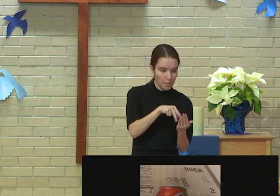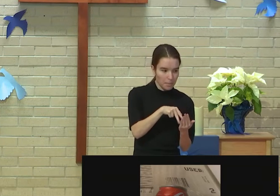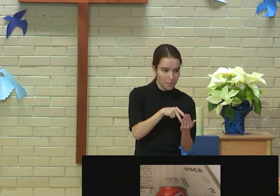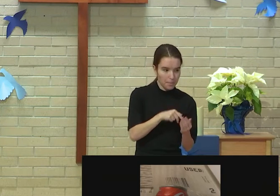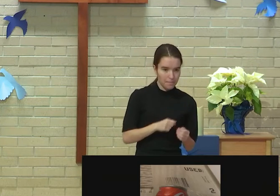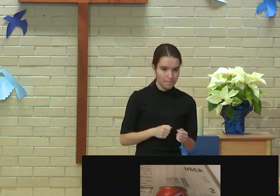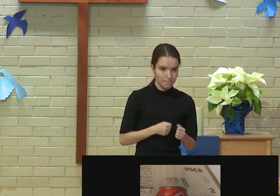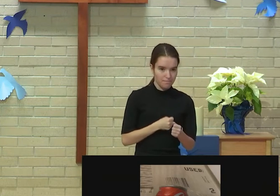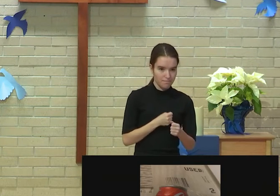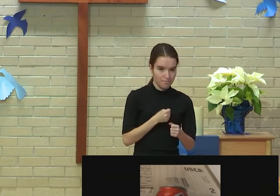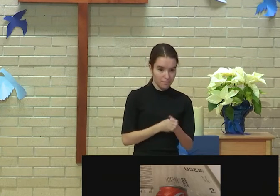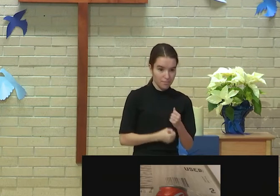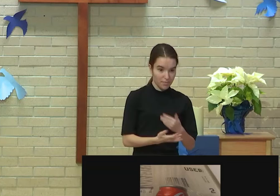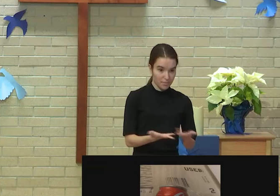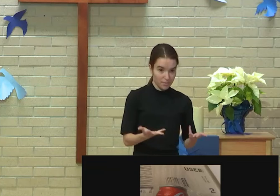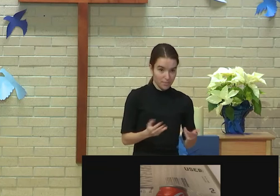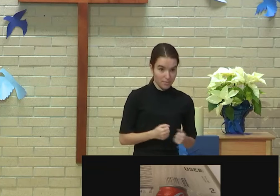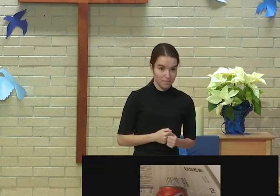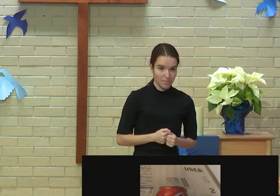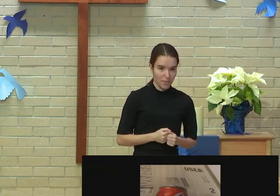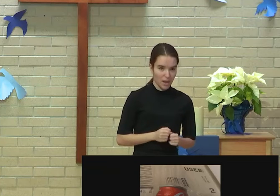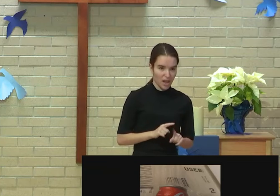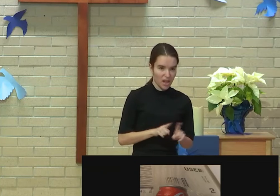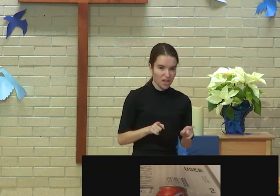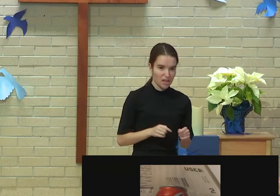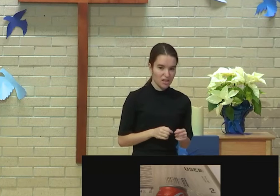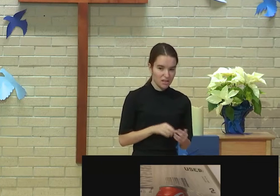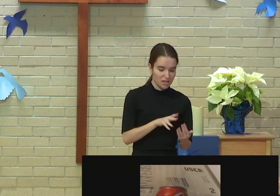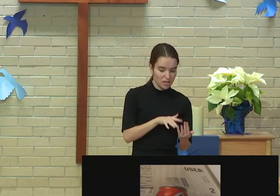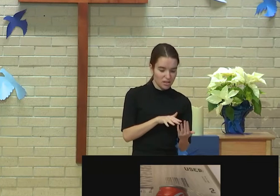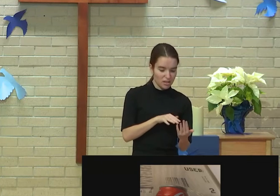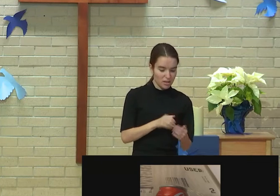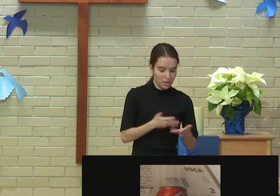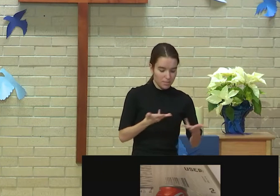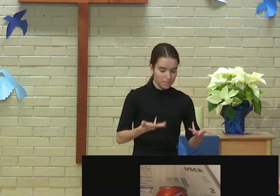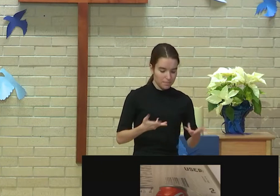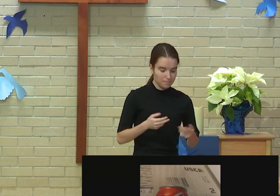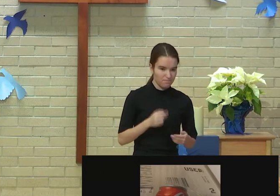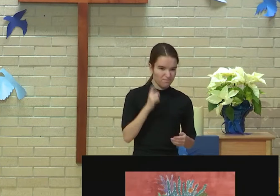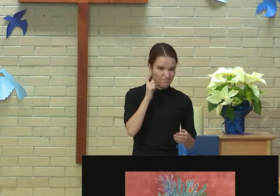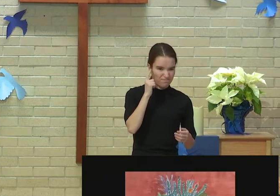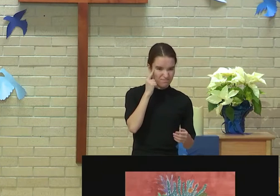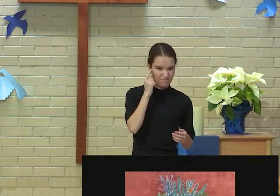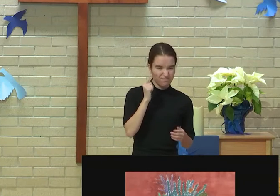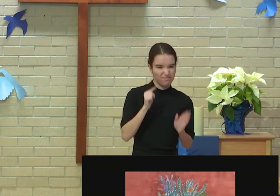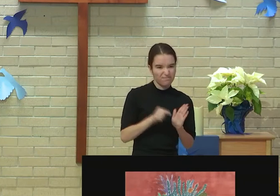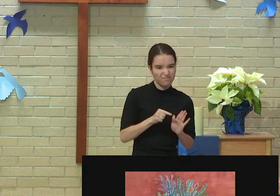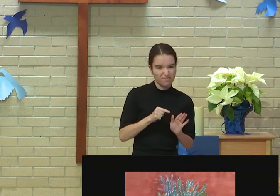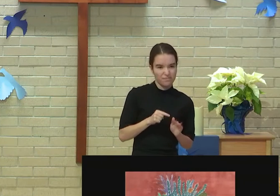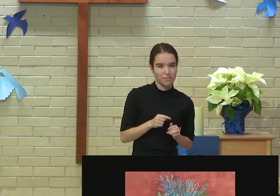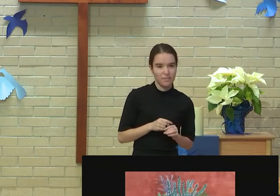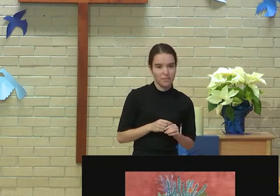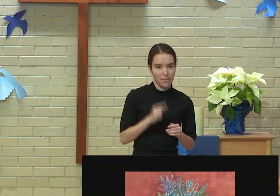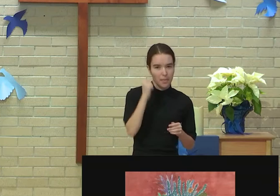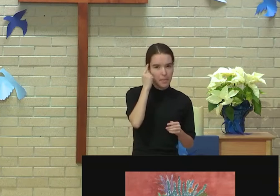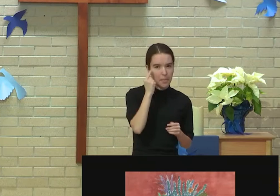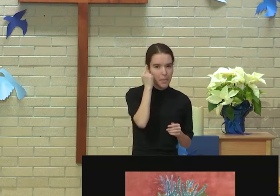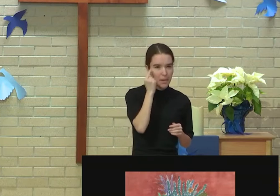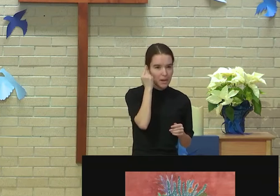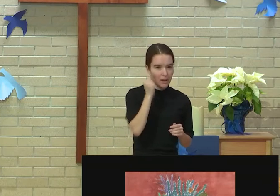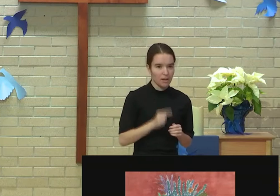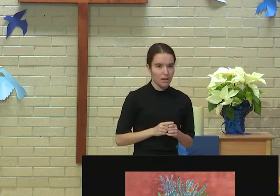not necessarily related to the image you're seeing, but just simply offer it up as another sort of example of the thought processes that went into